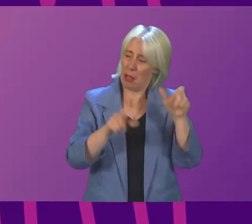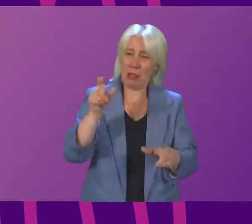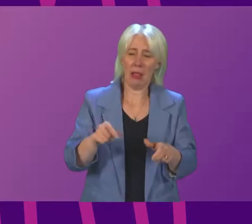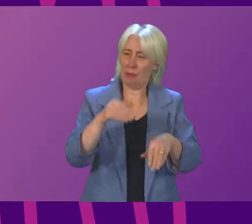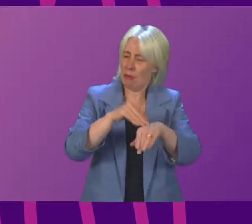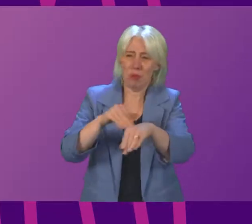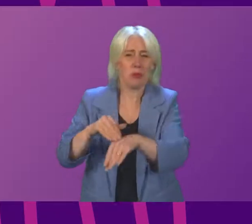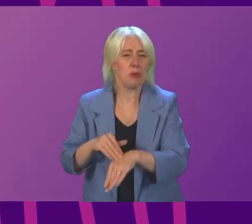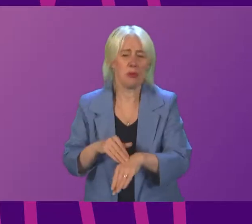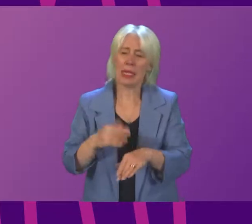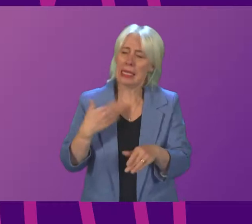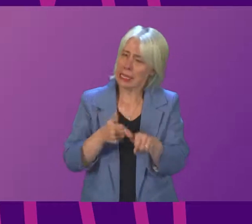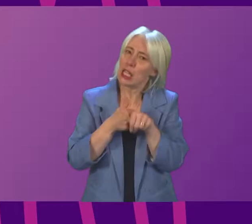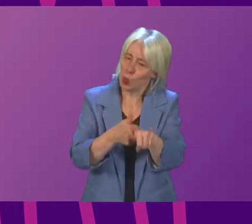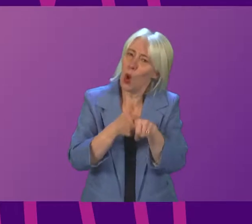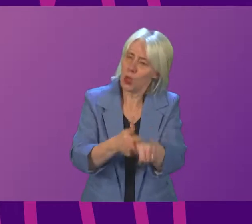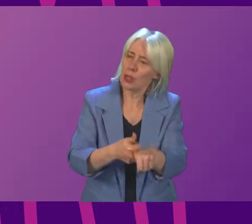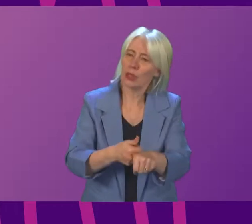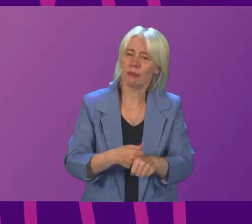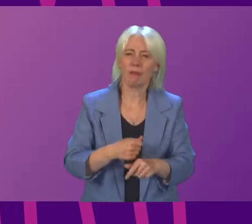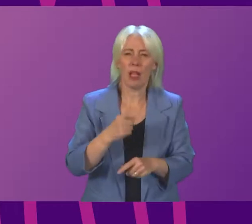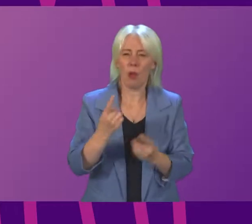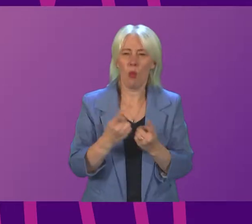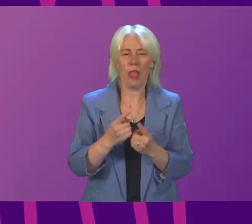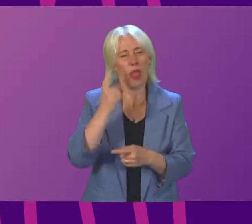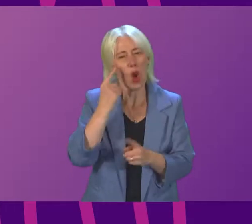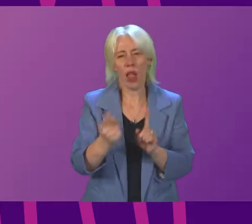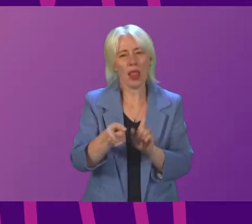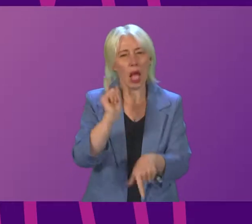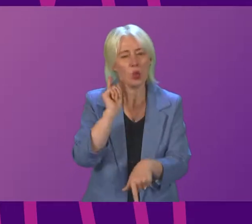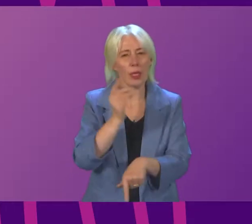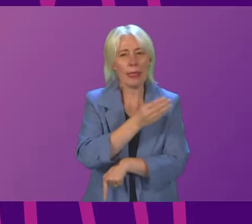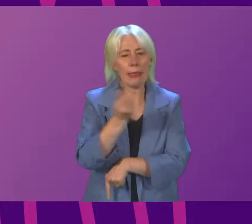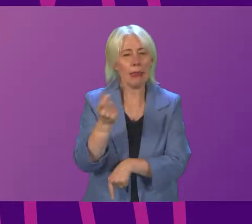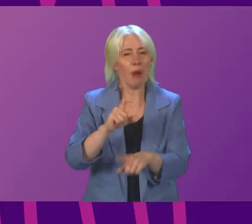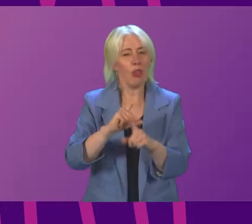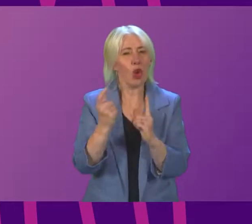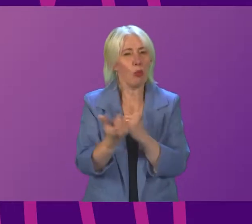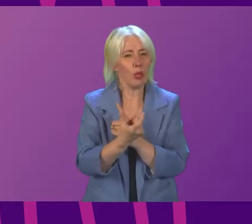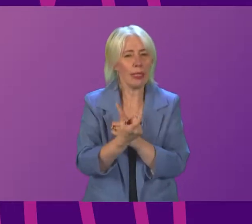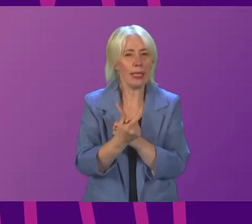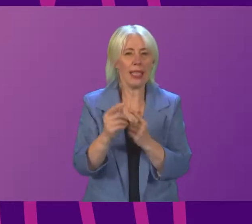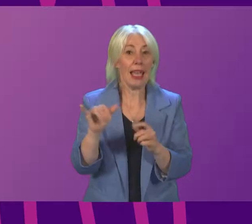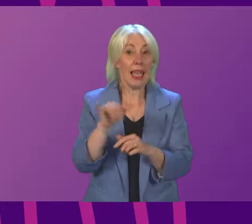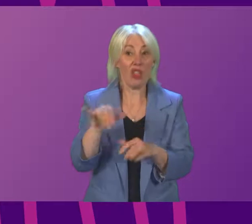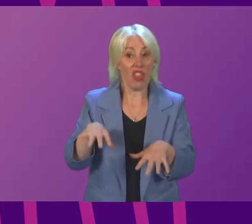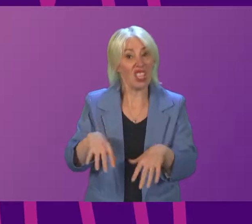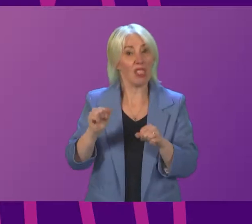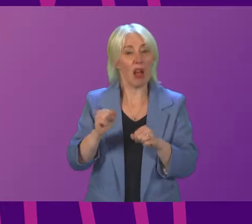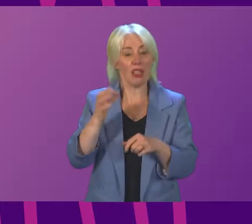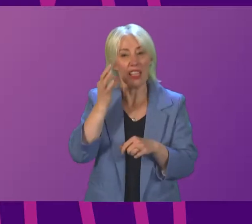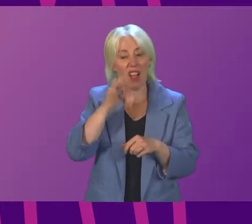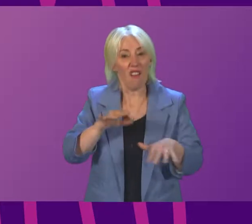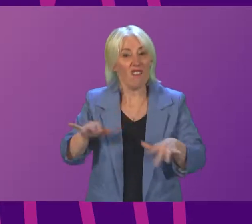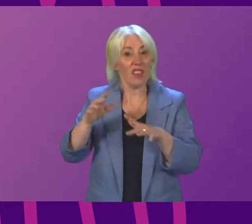see more support. What was particularly heartbreaking about the flooding last week was the fact that some of the communities hit had either started flood protection schemes